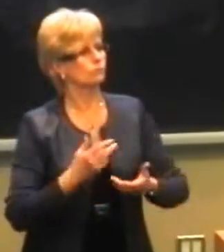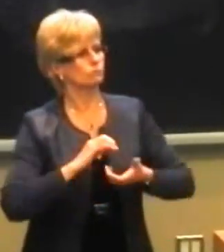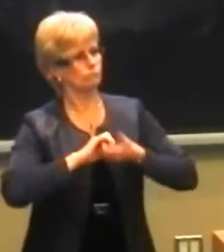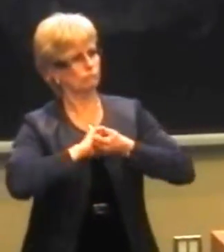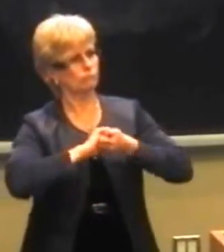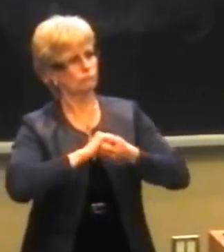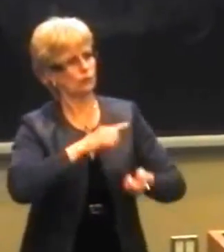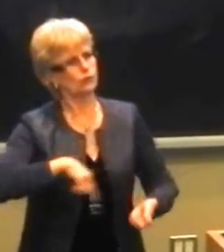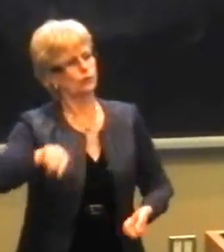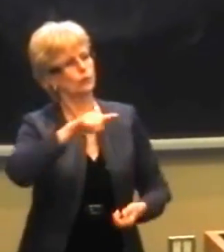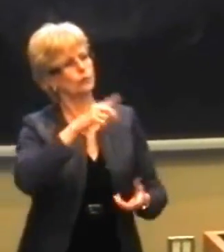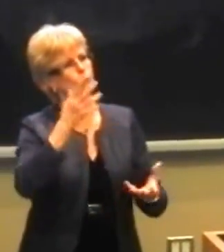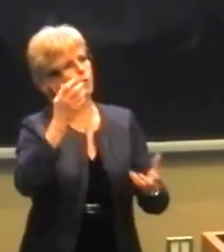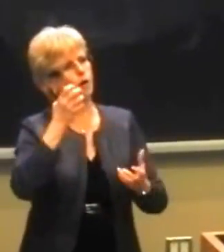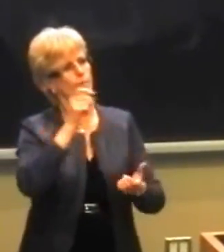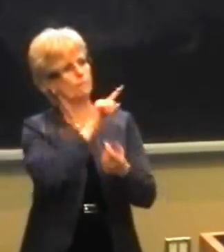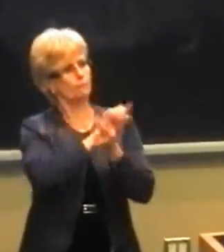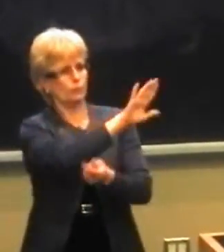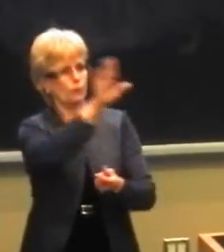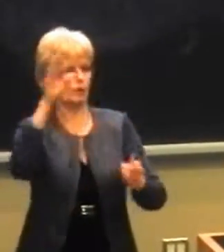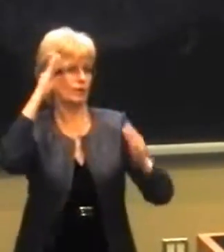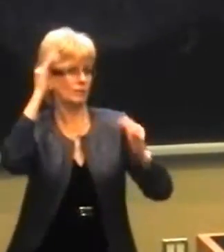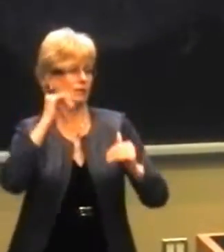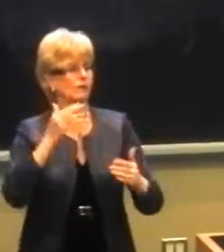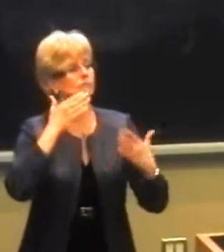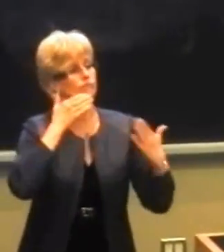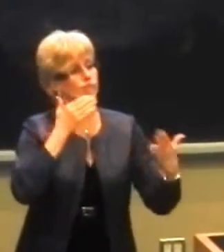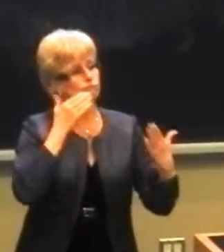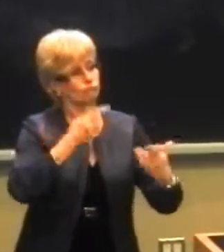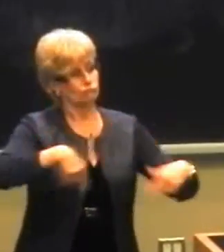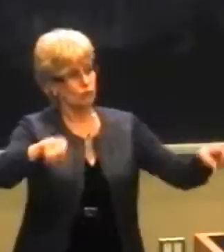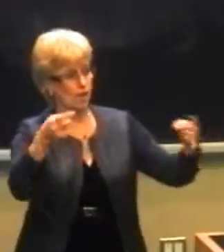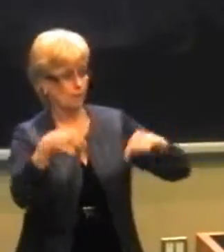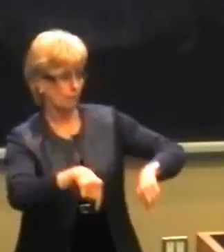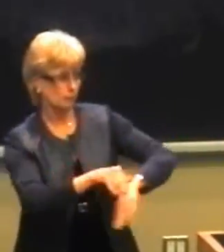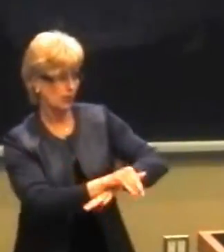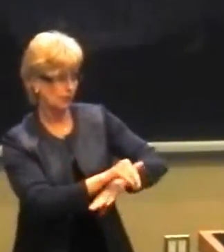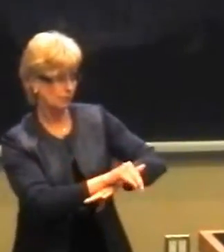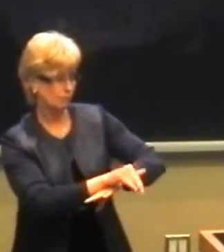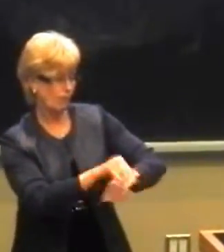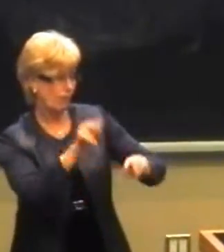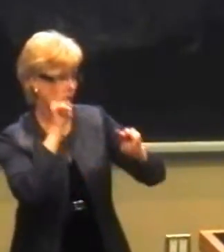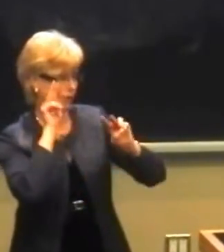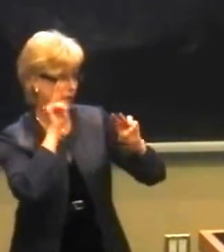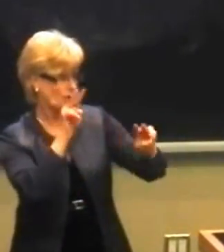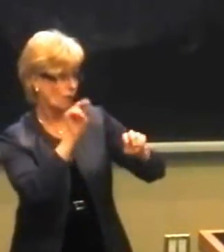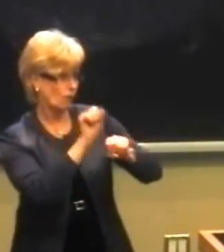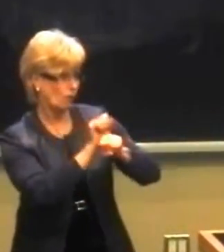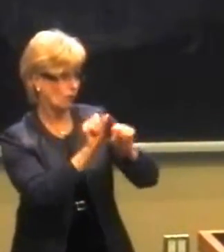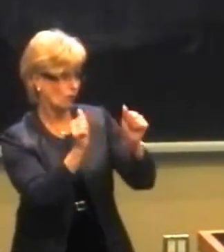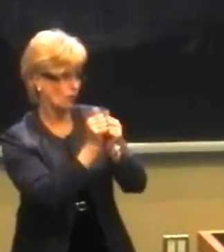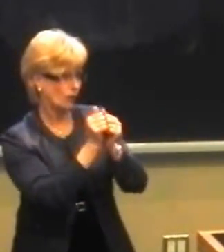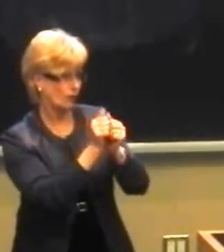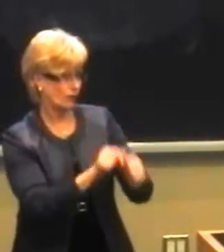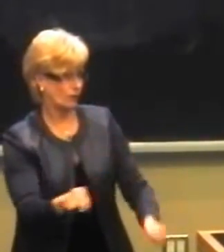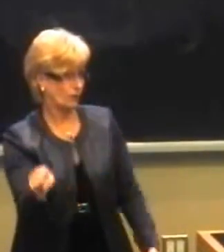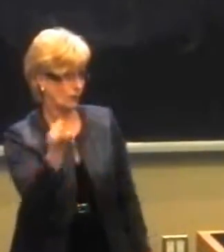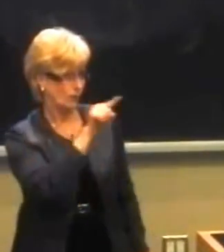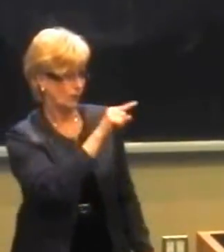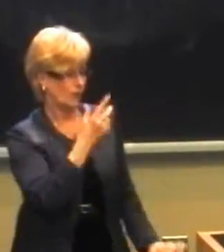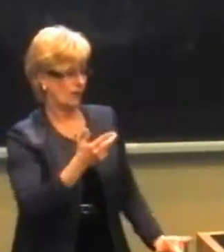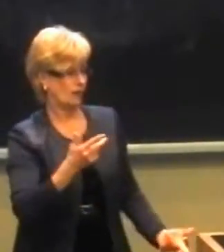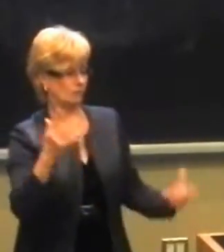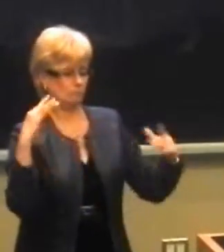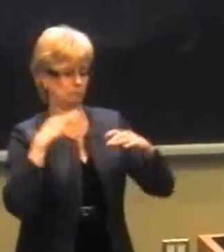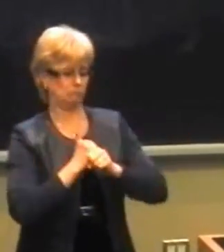to make sure that we're delivering on your expectations. So very grateful that you're here tonight. Looking very much forward to working with you. And with that,